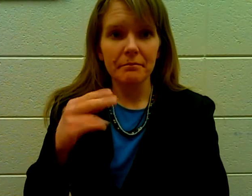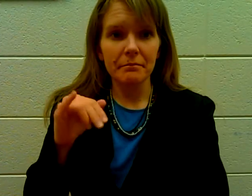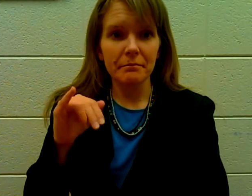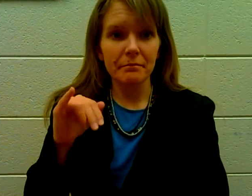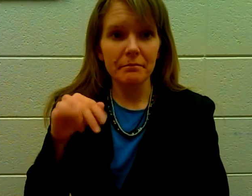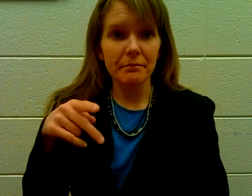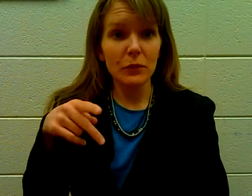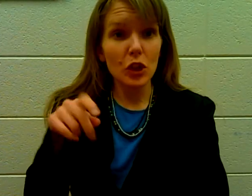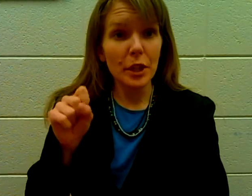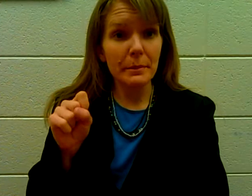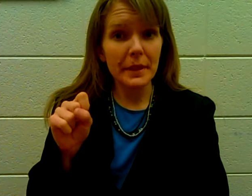Chips. Chips.